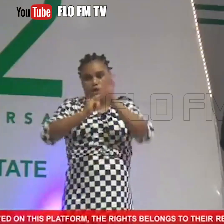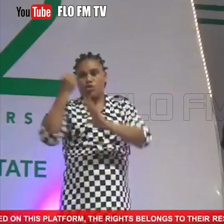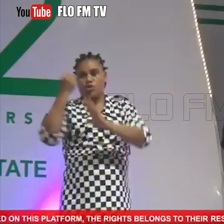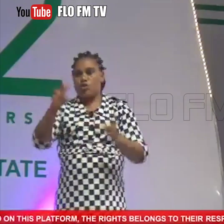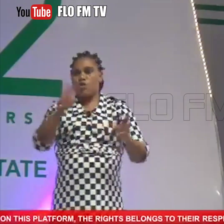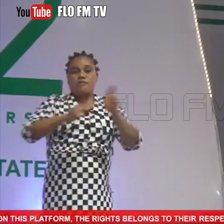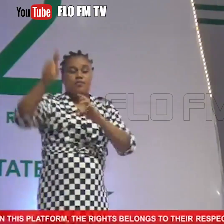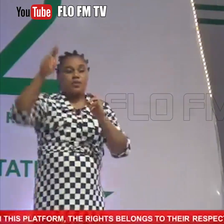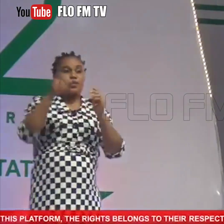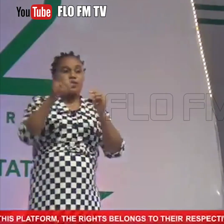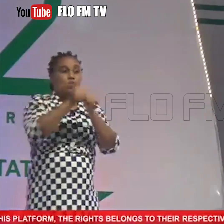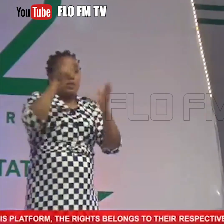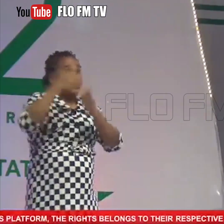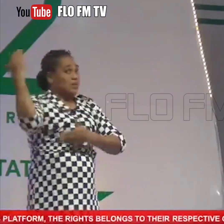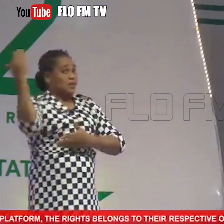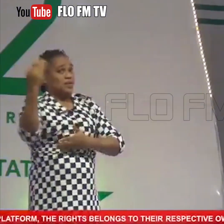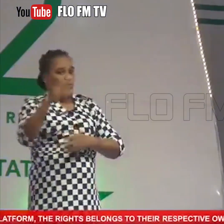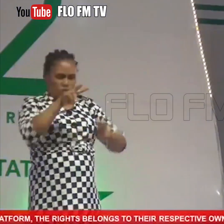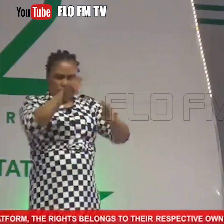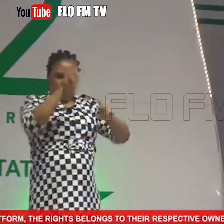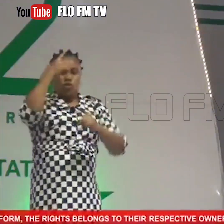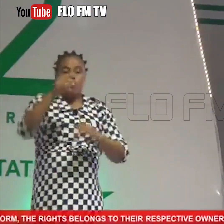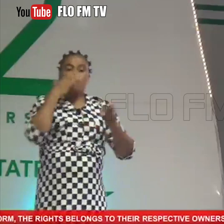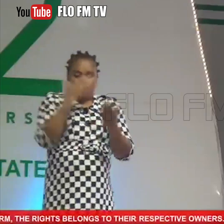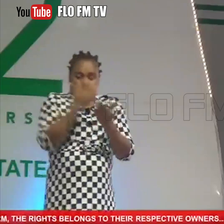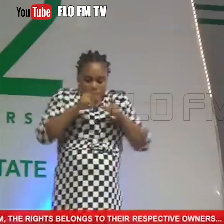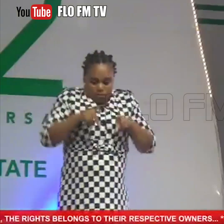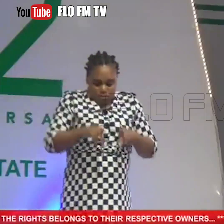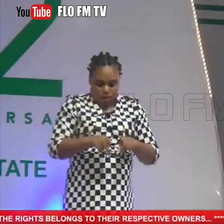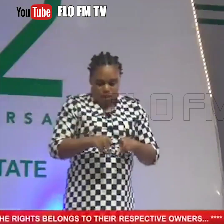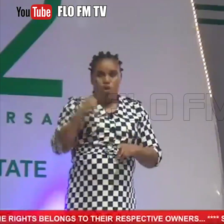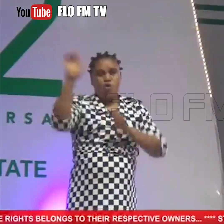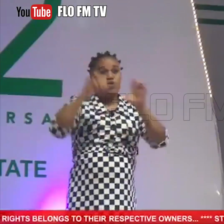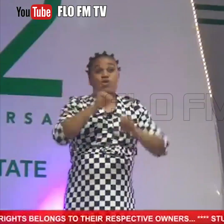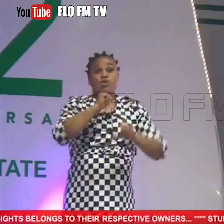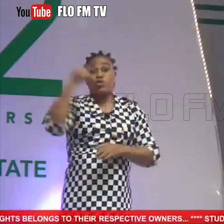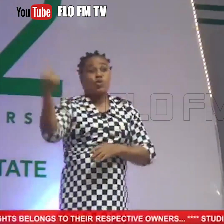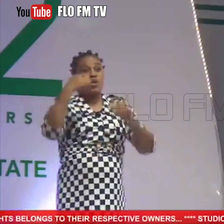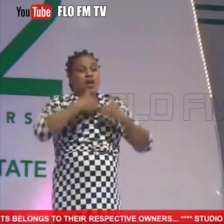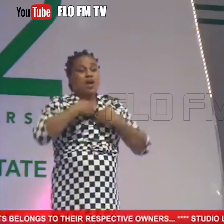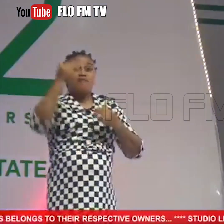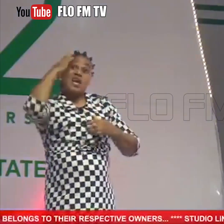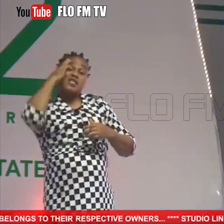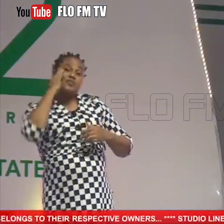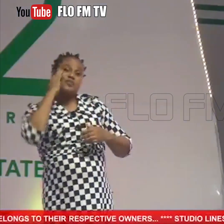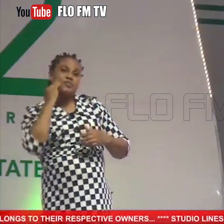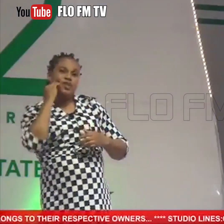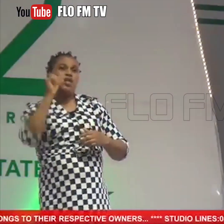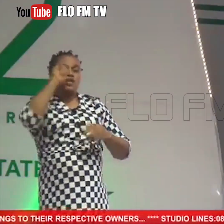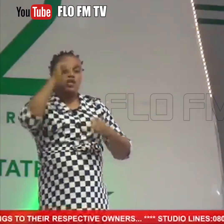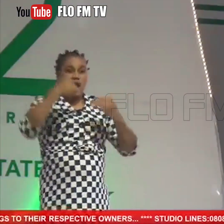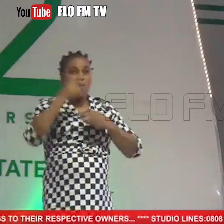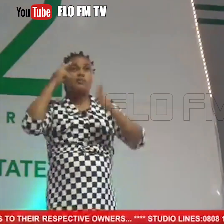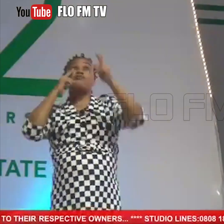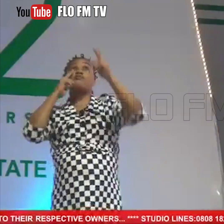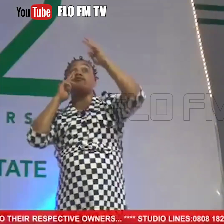who arranged this lecture looked for a good person who does not only have the experience, she has